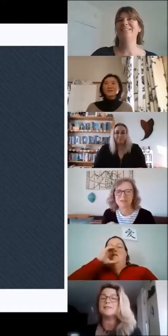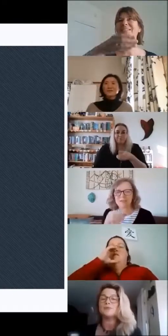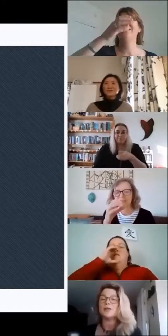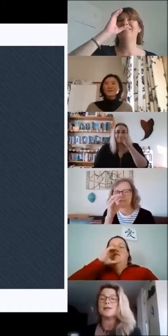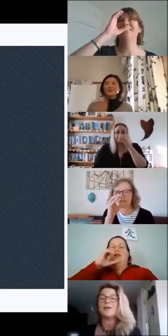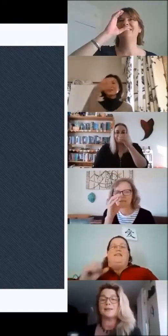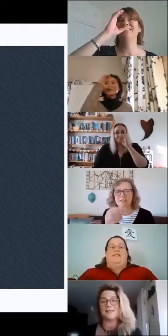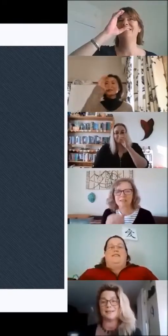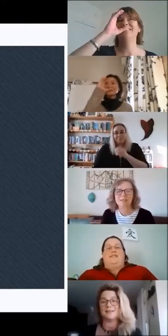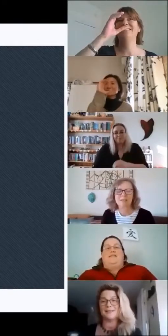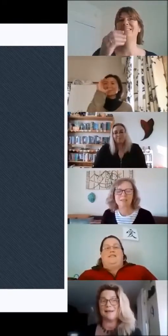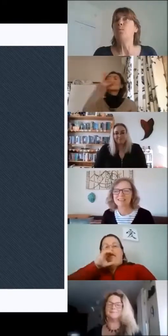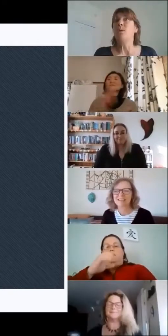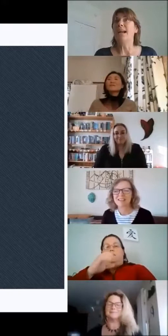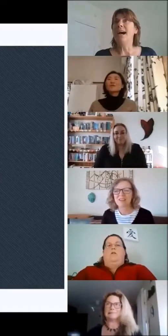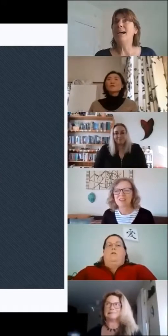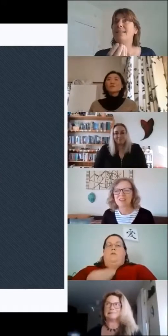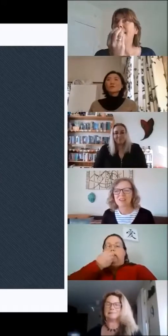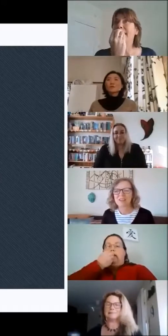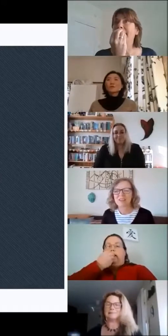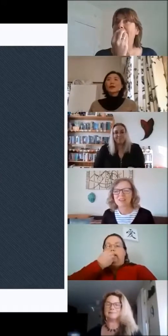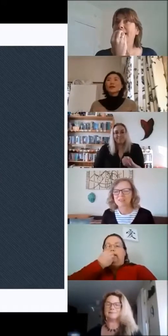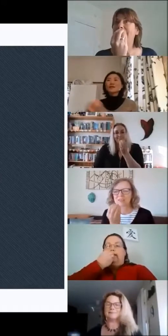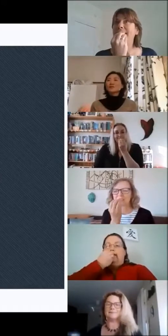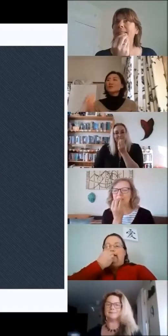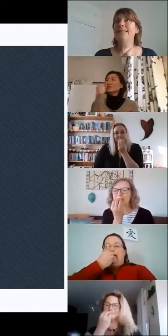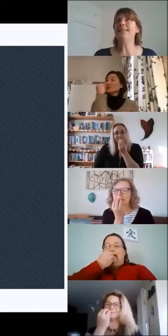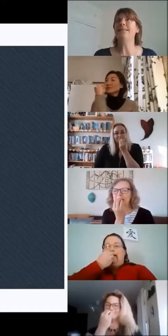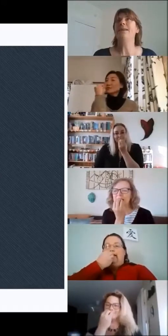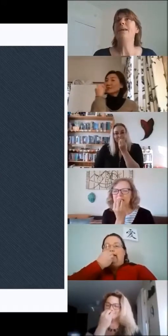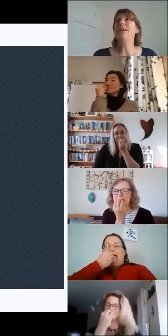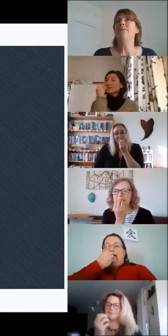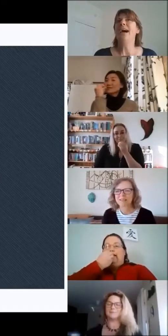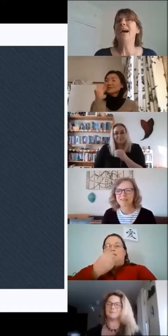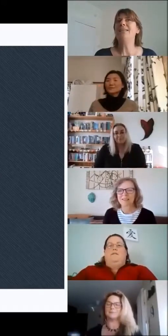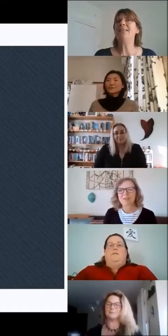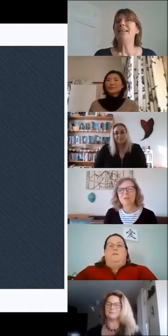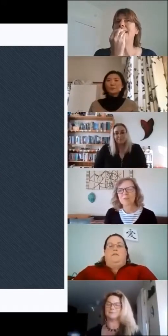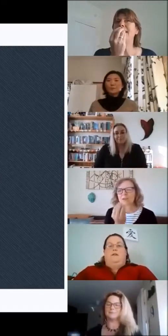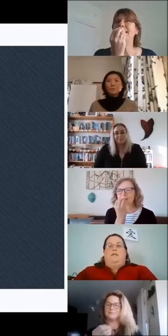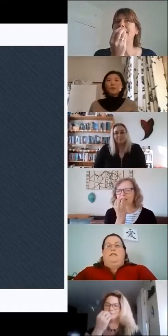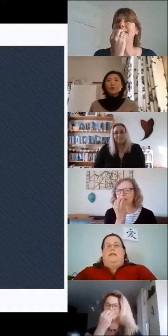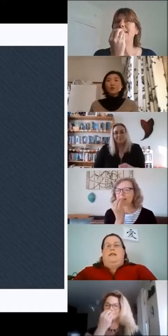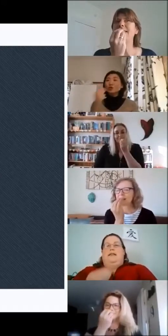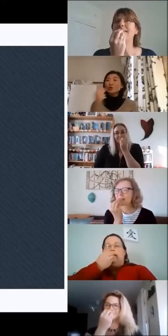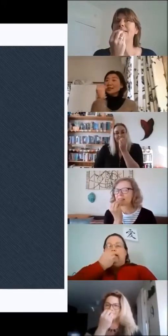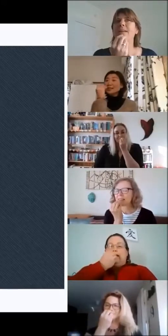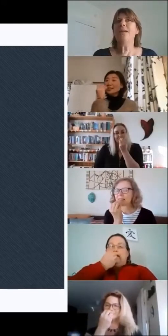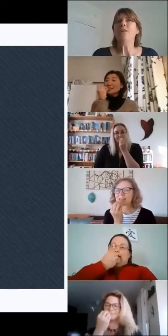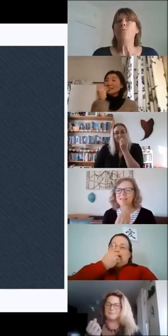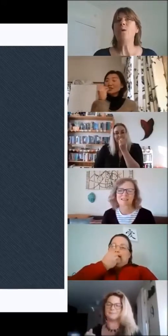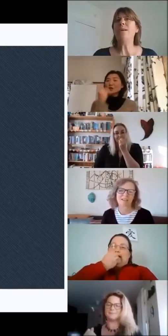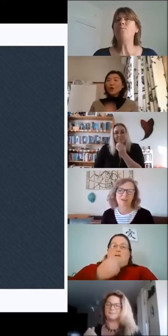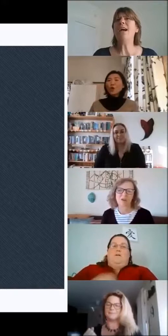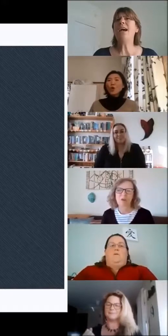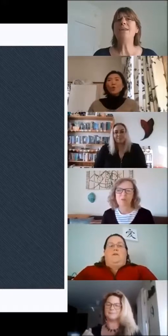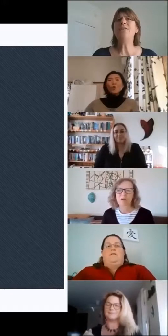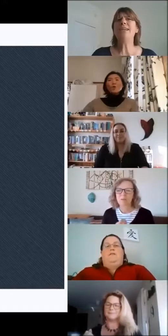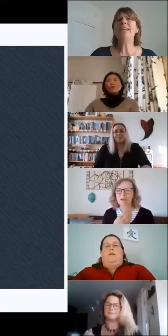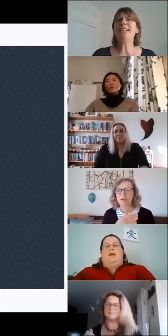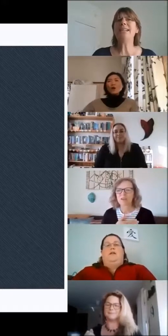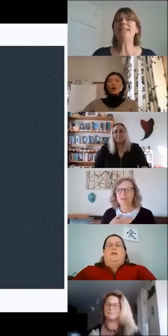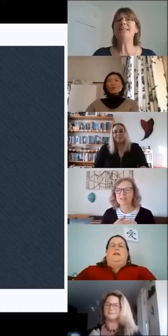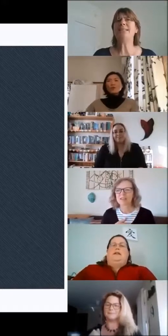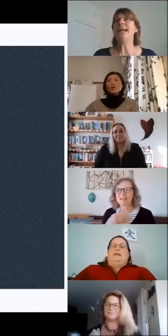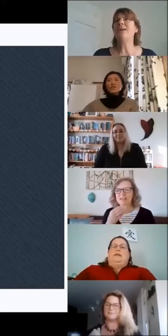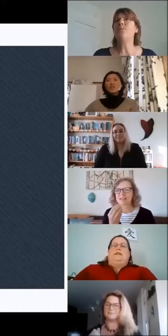ask to drink like this. We ask to eat like this. We ask to eat like this. When we're